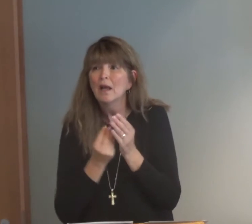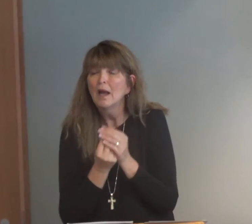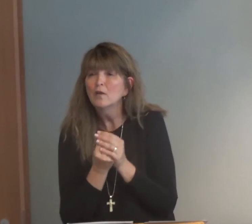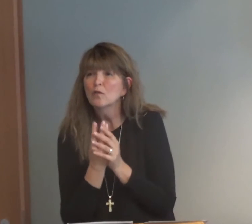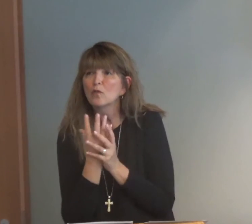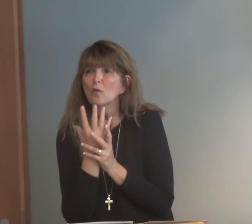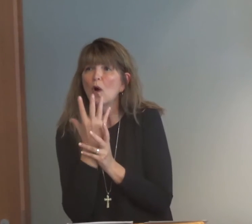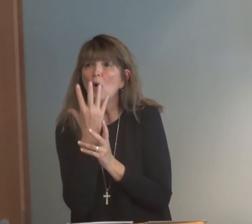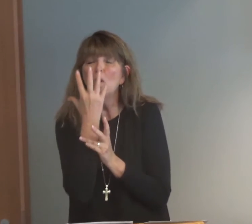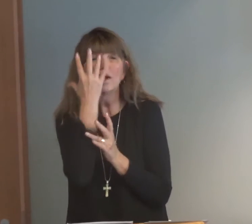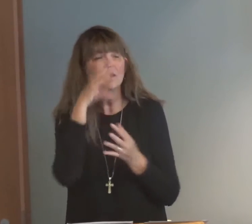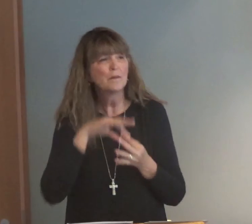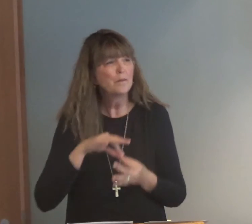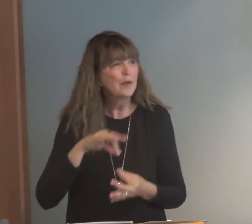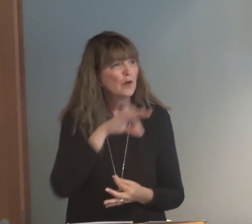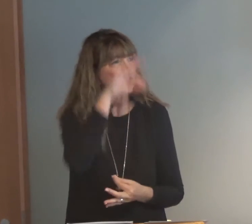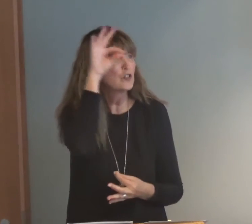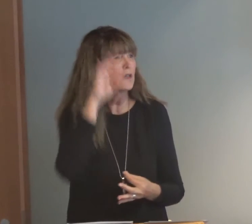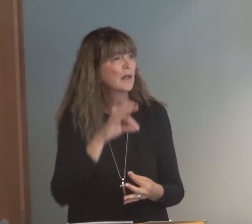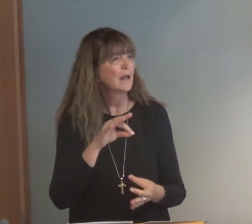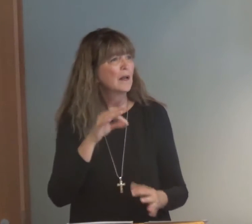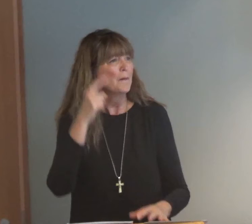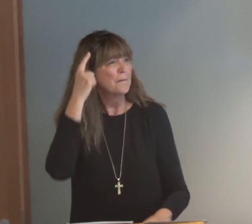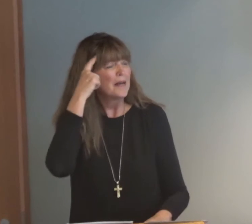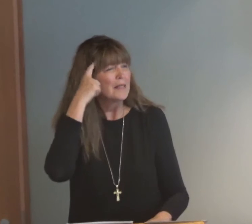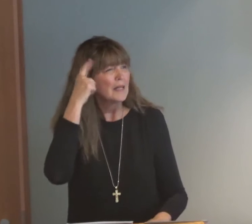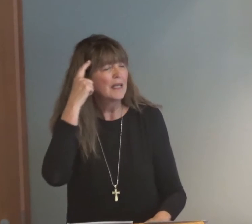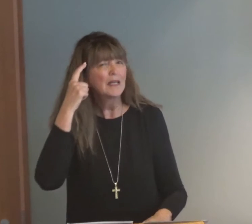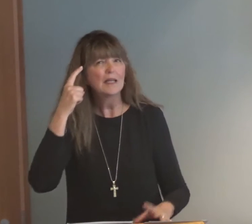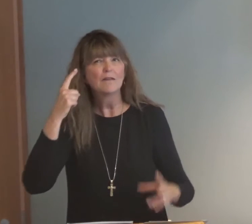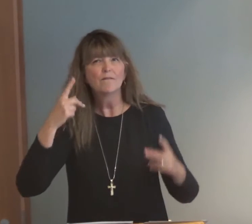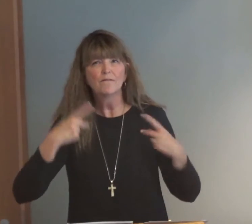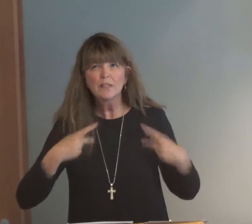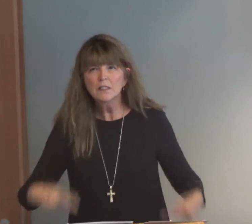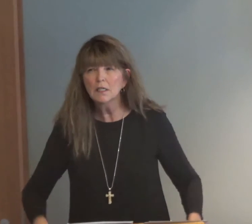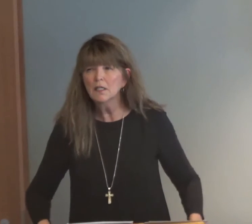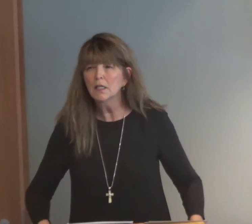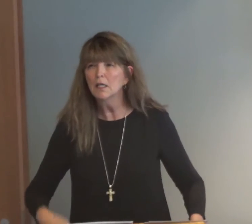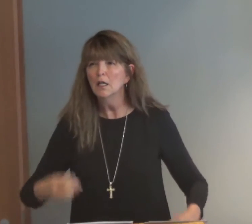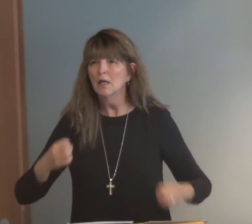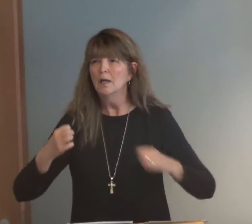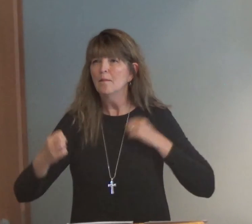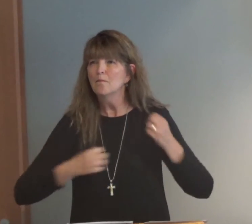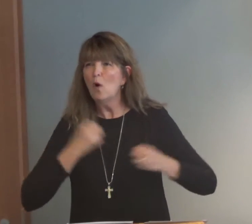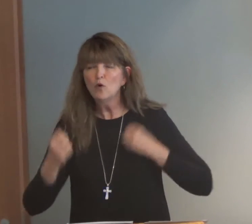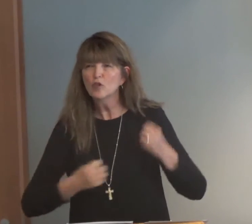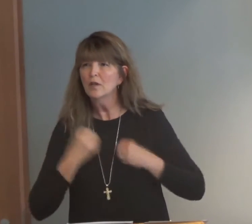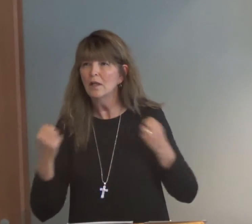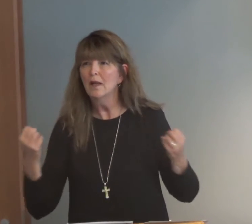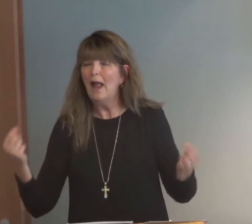the journey of learning and growing spiritually, mentally, physically, emotionally.